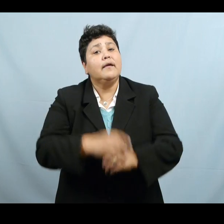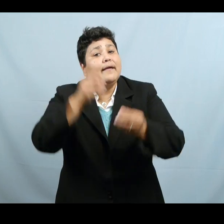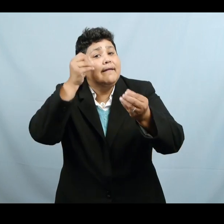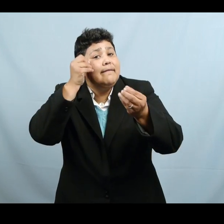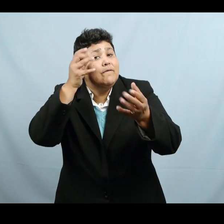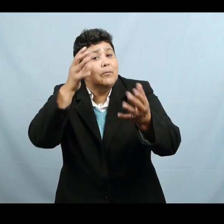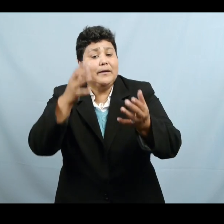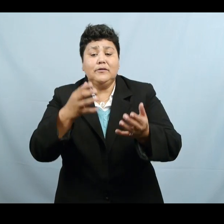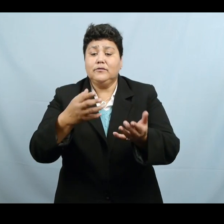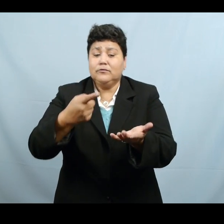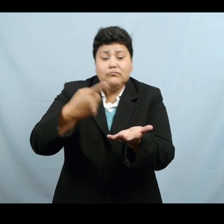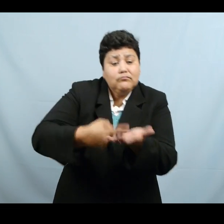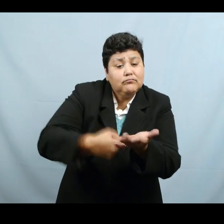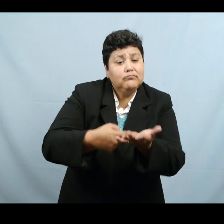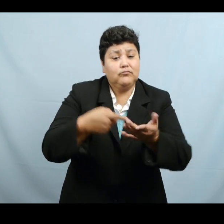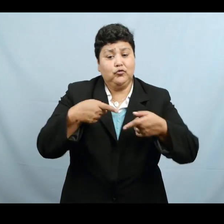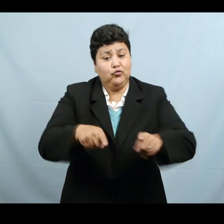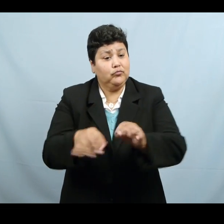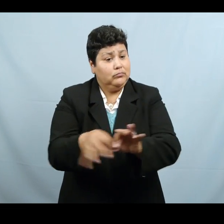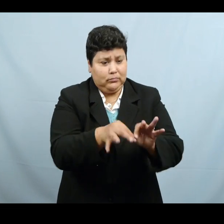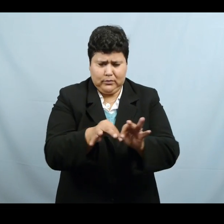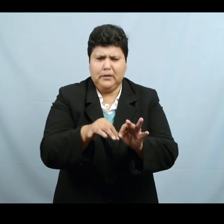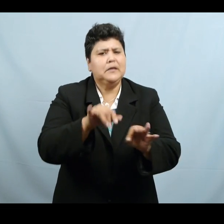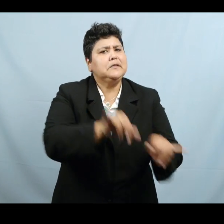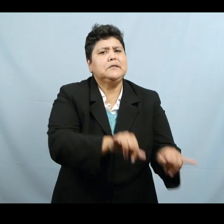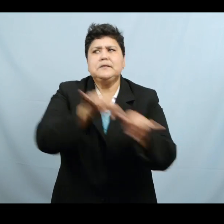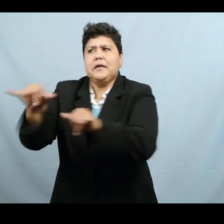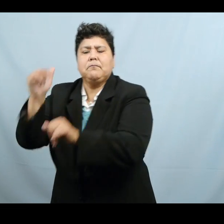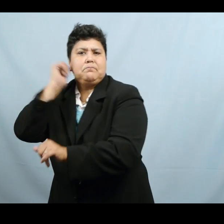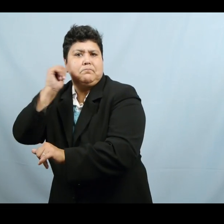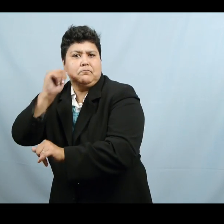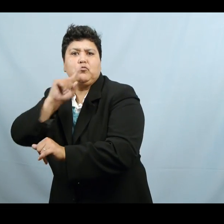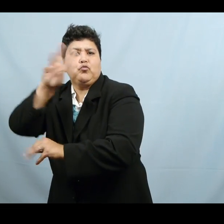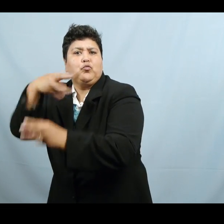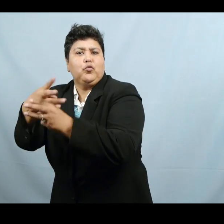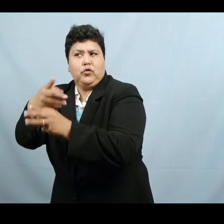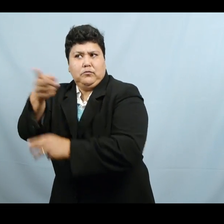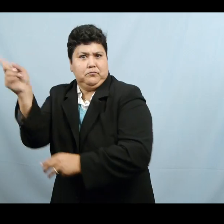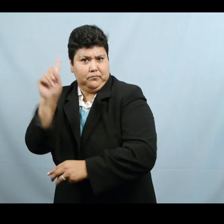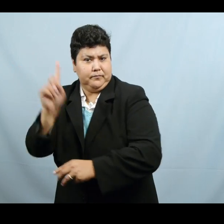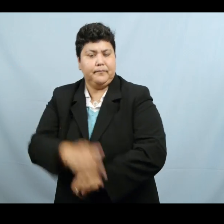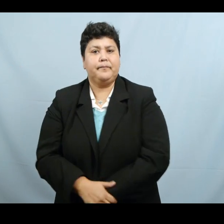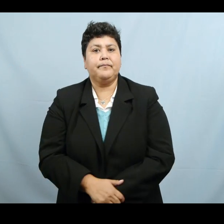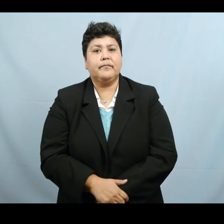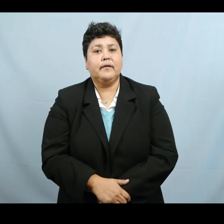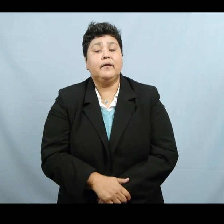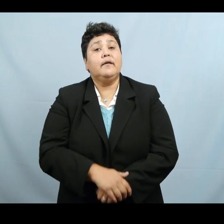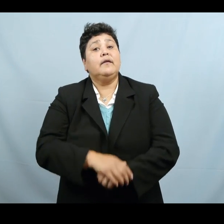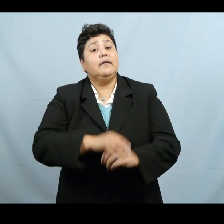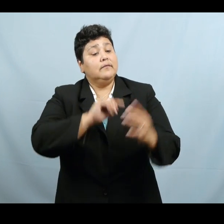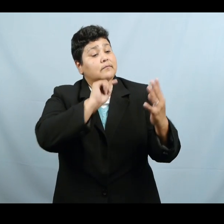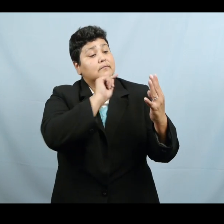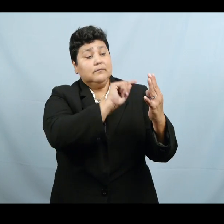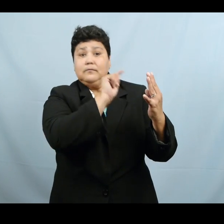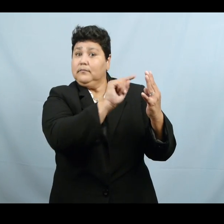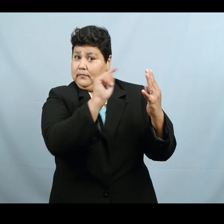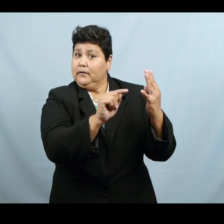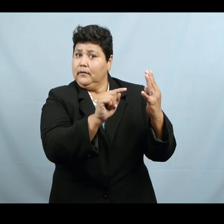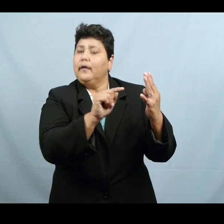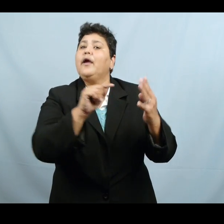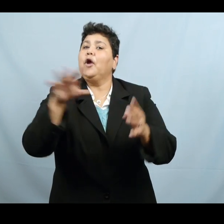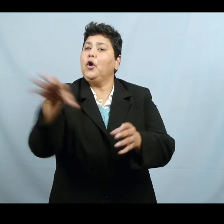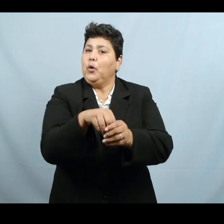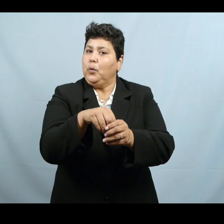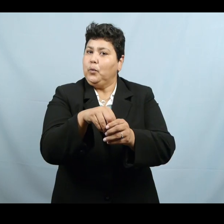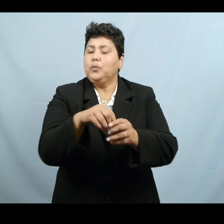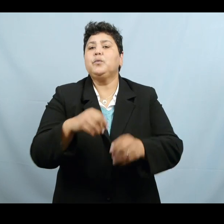of each scenario is typical to the work of a trilingual interpreter. You will also find a pre-conference interview with